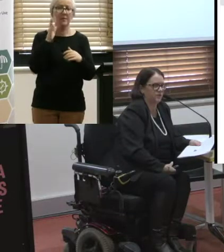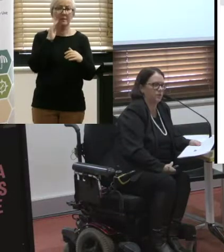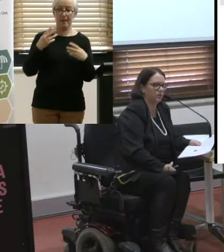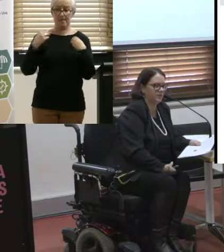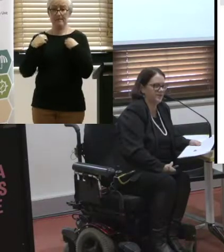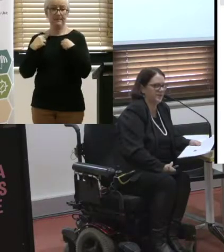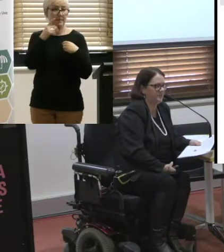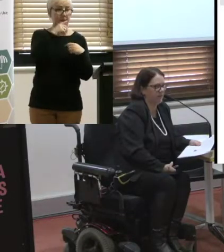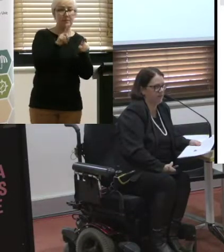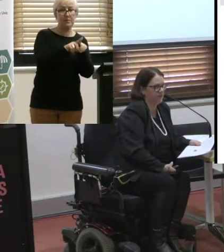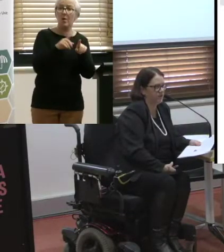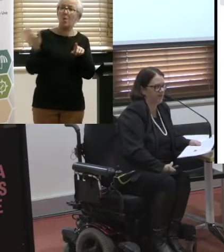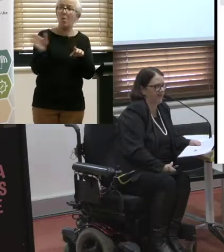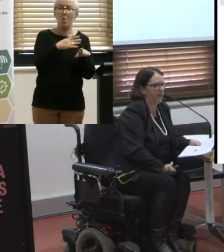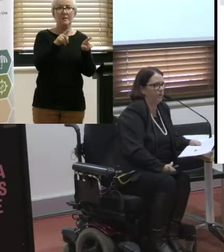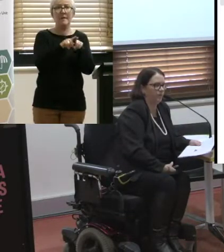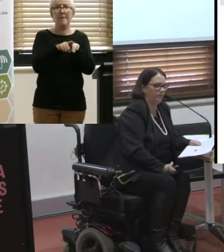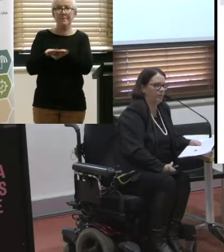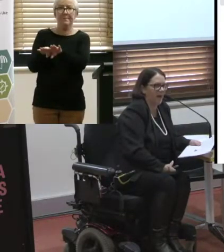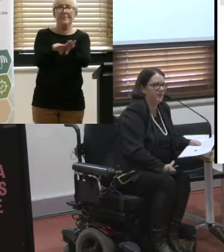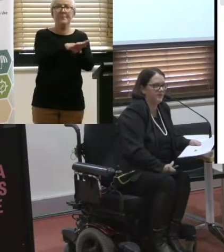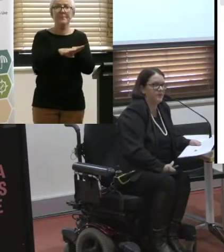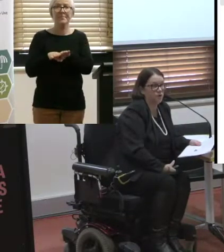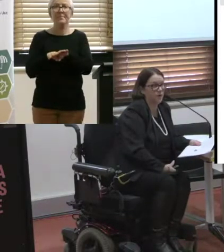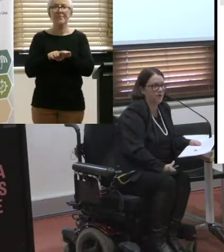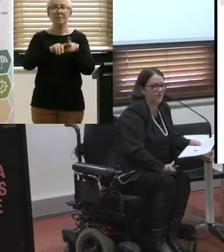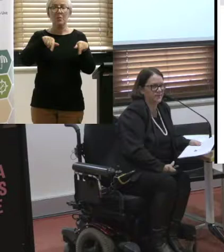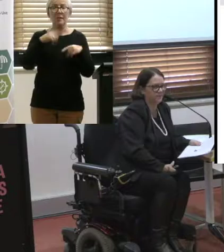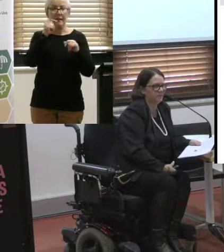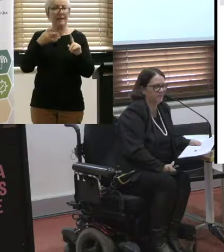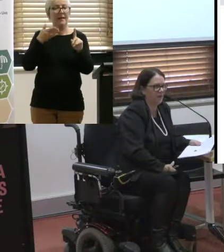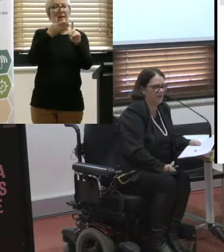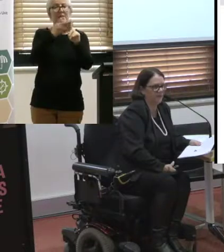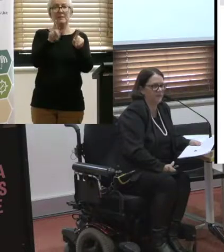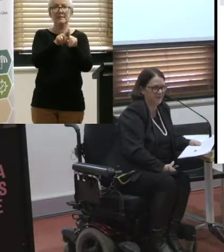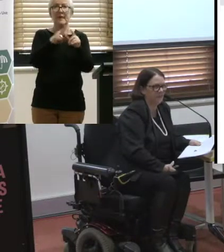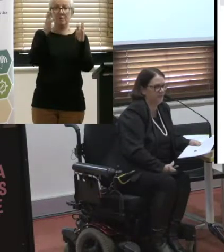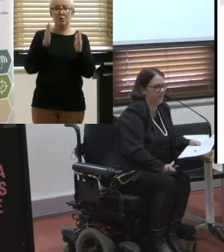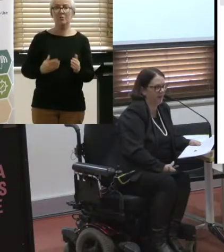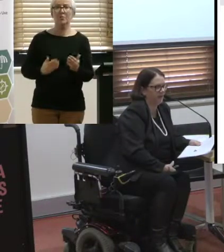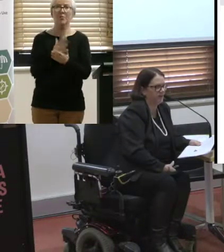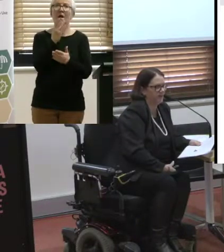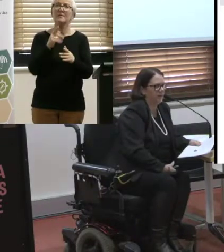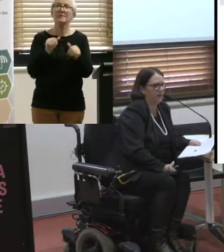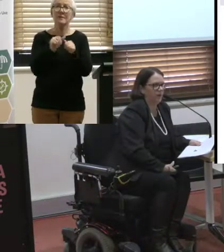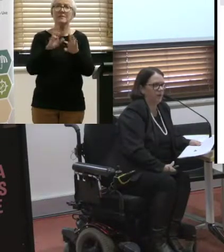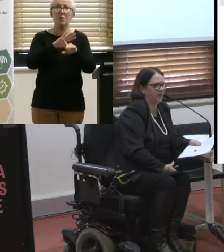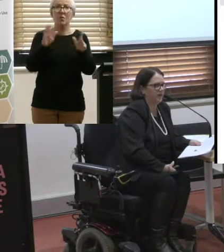discussion so we're all on the same page and that we're aiming for this human rights about the best that it can be.